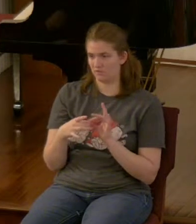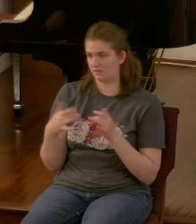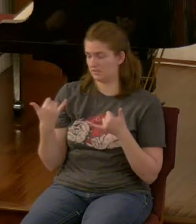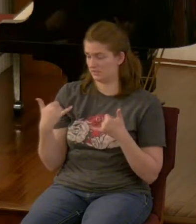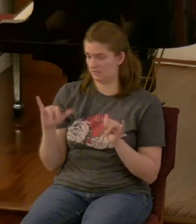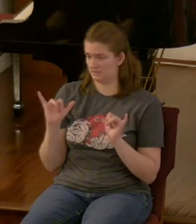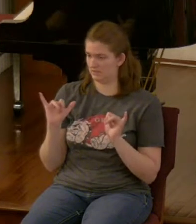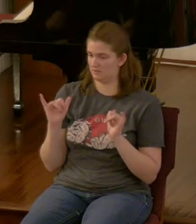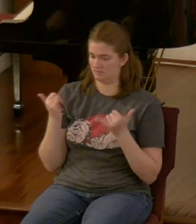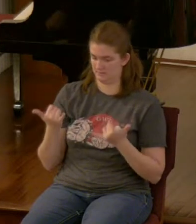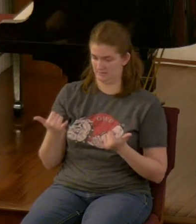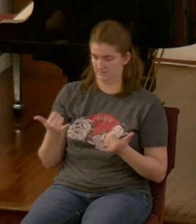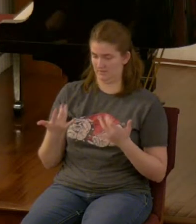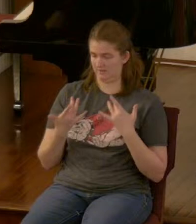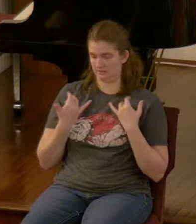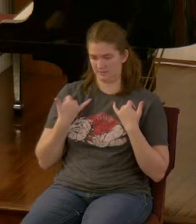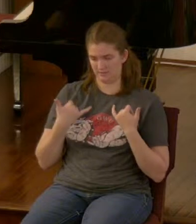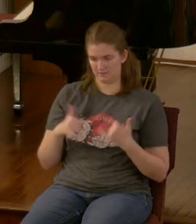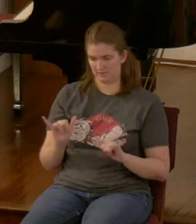there